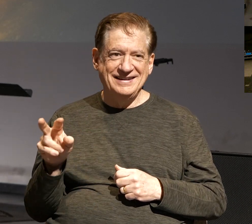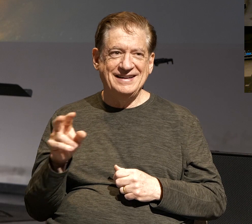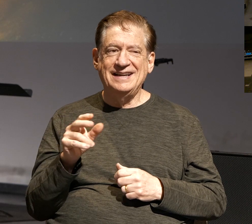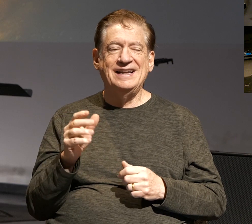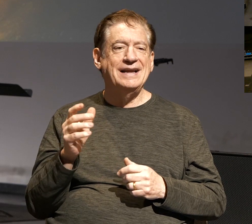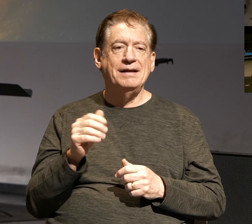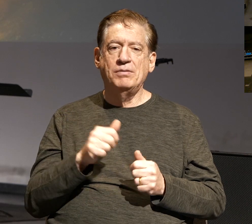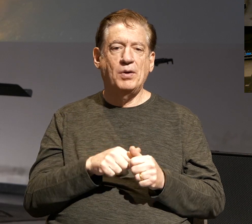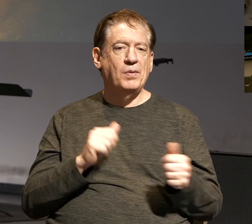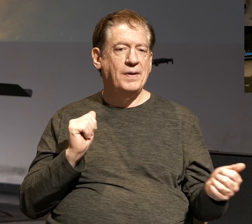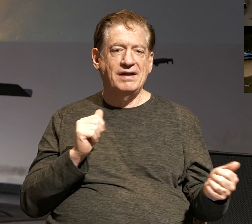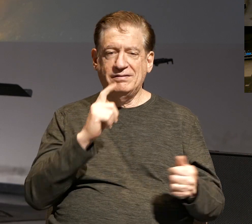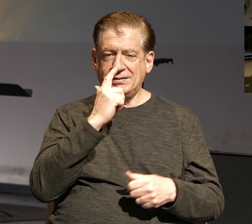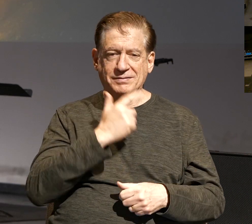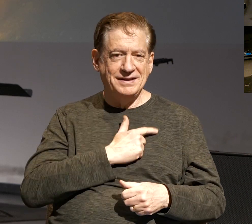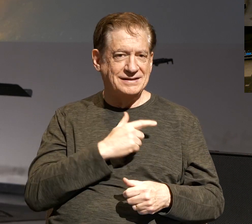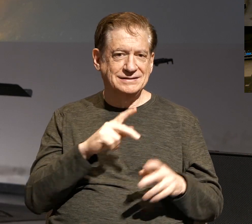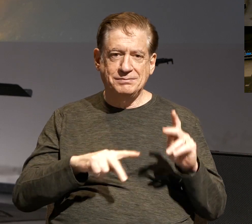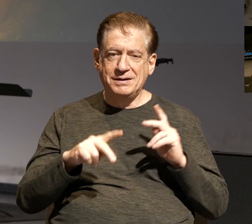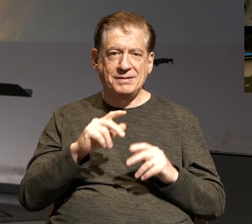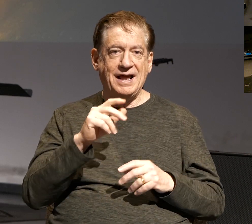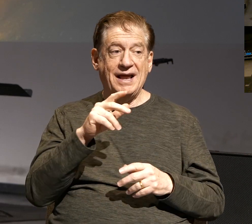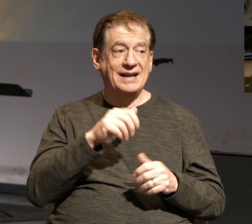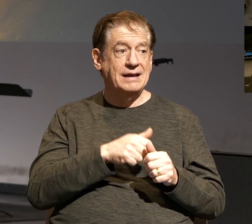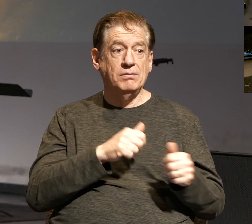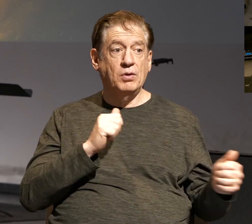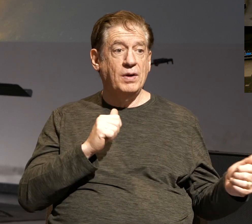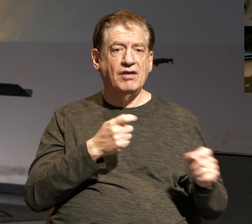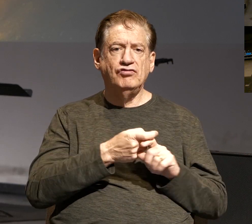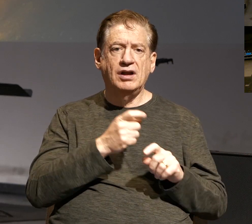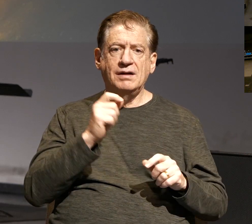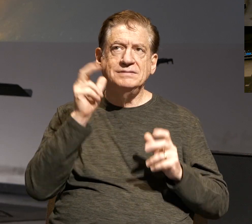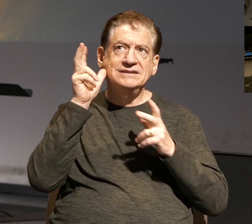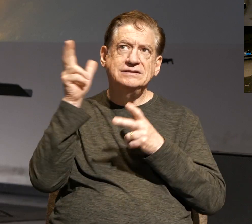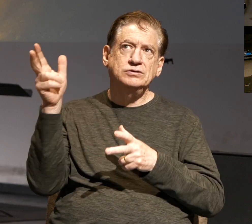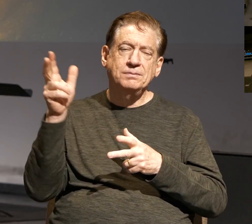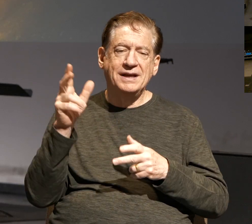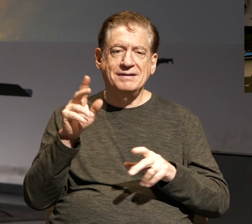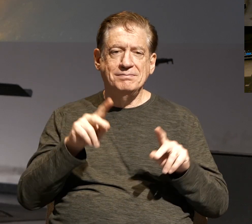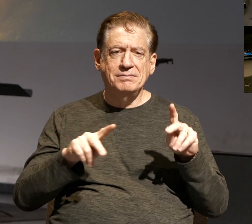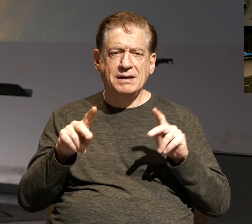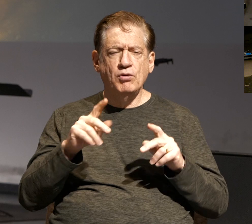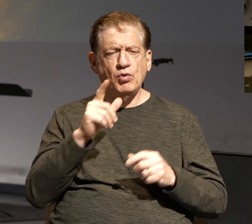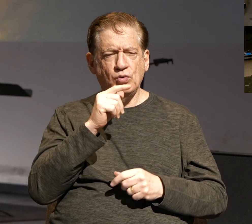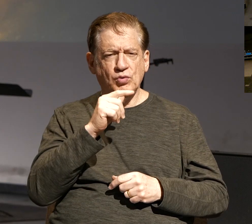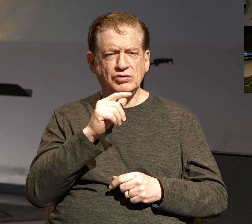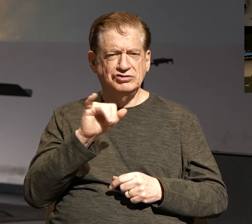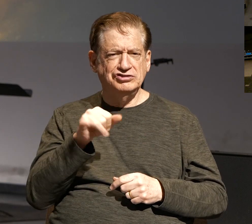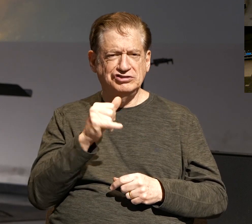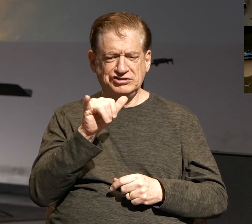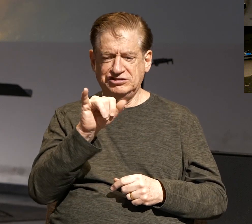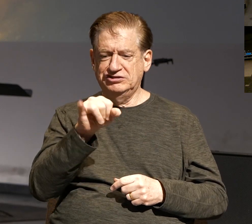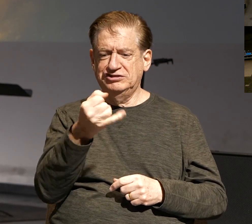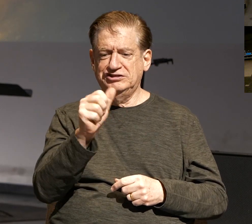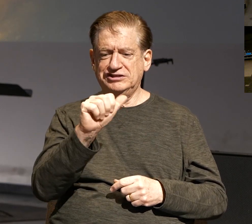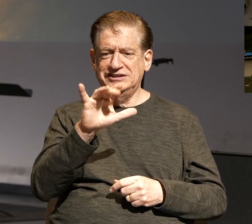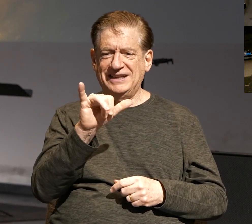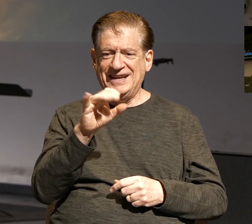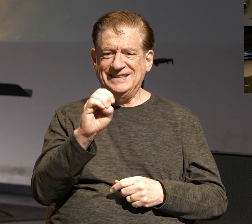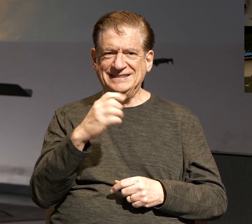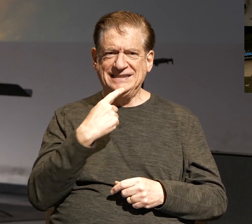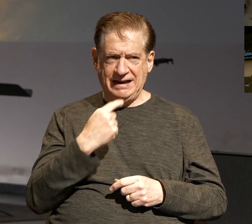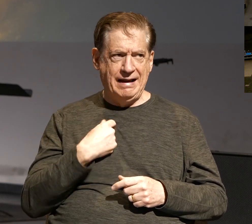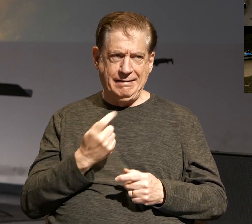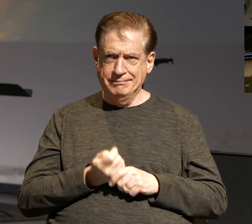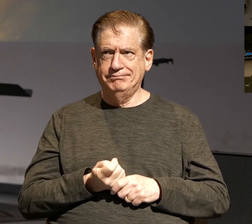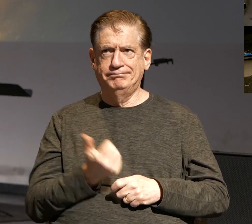from lazy people, turn away from disobedient people. Who did Jace just say that I can just, you know, out of my life right now?